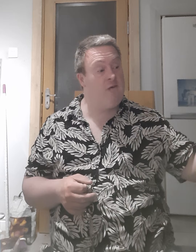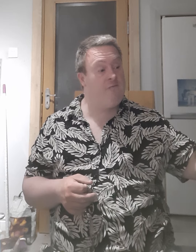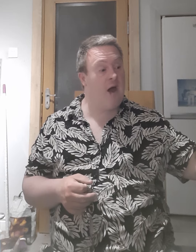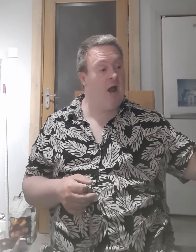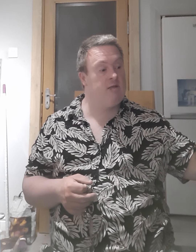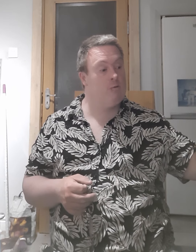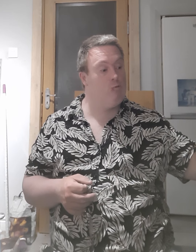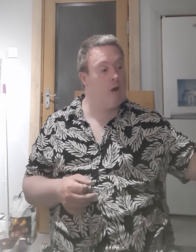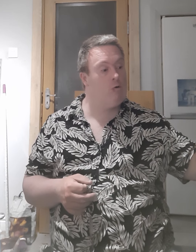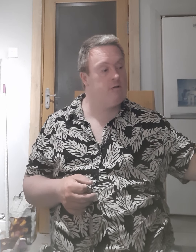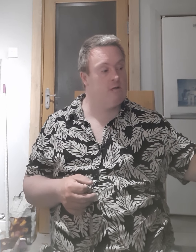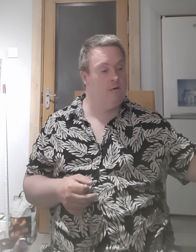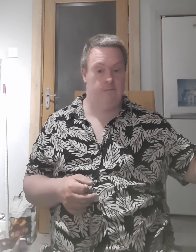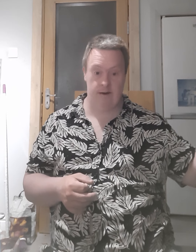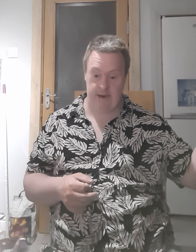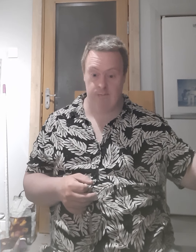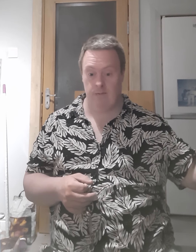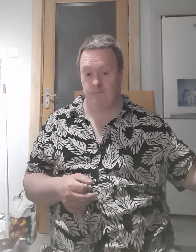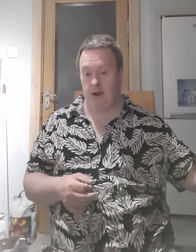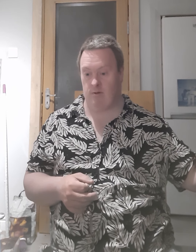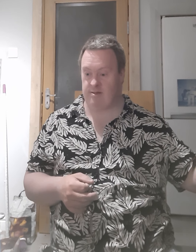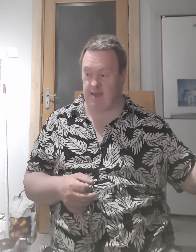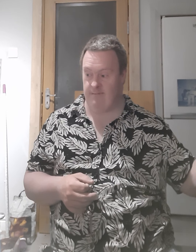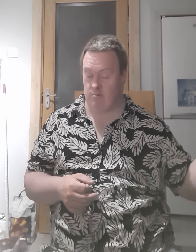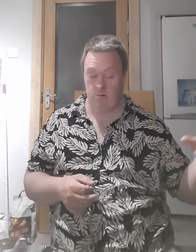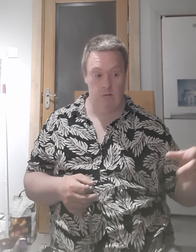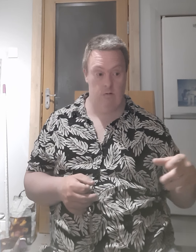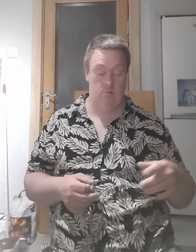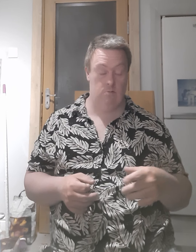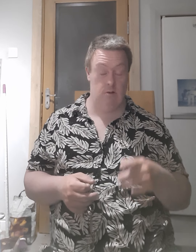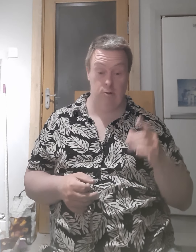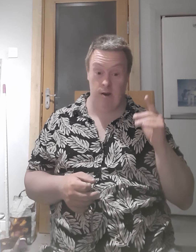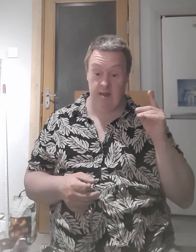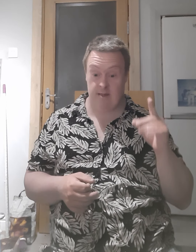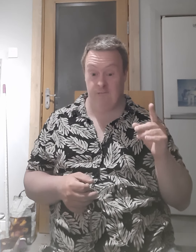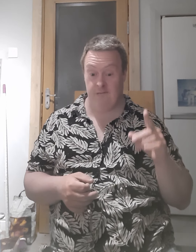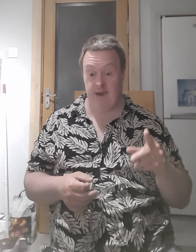fans reals by keeping ban on stable 100 isn't it for me